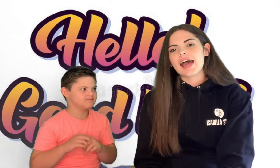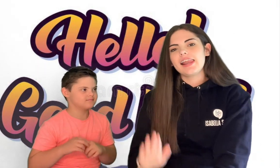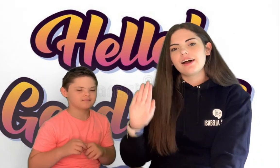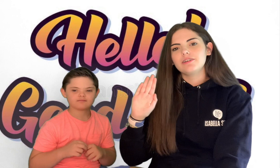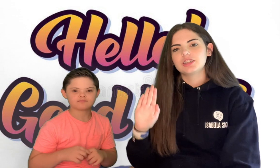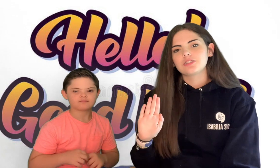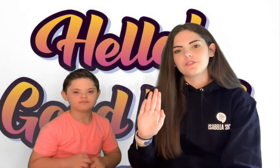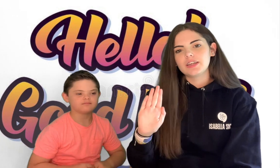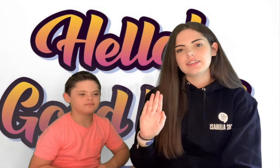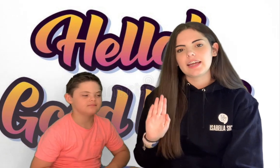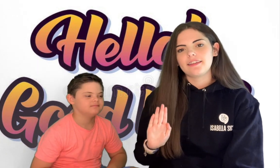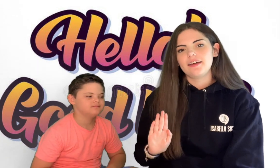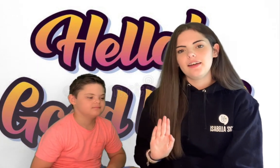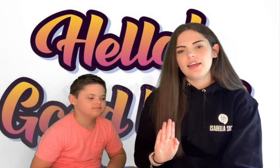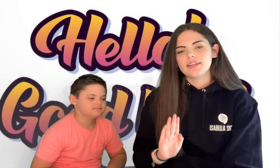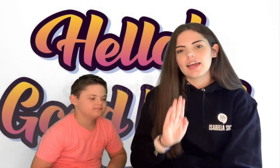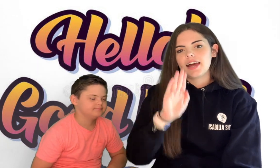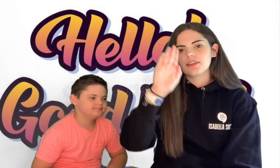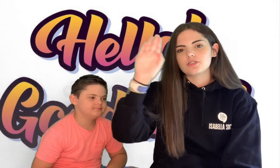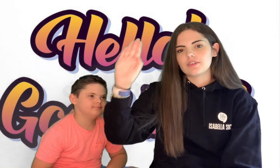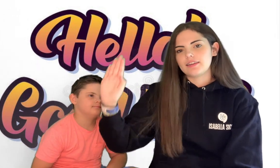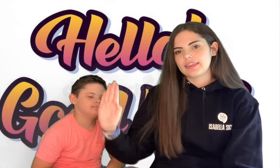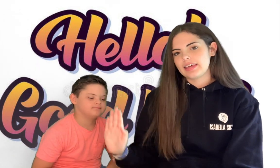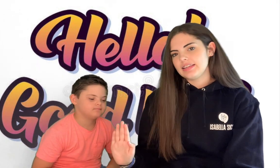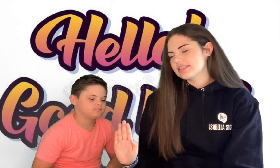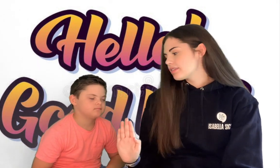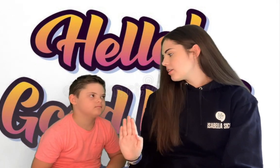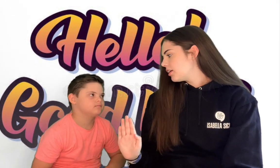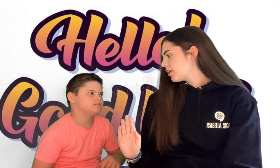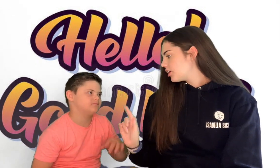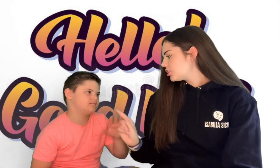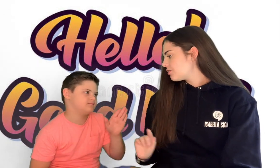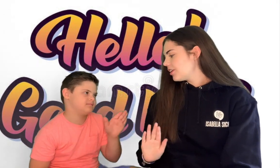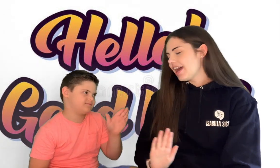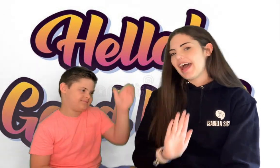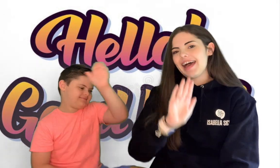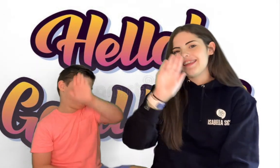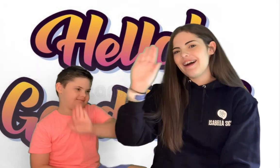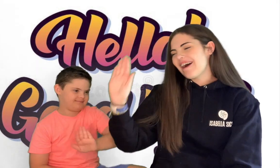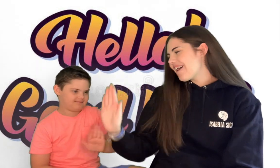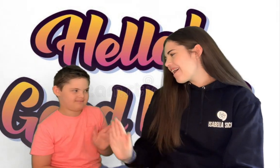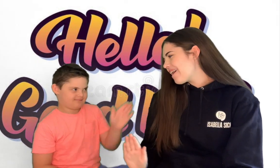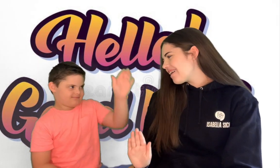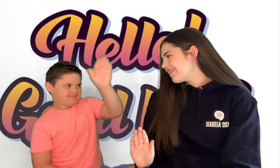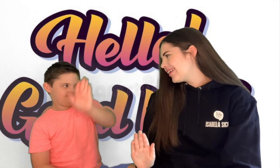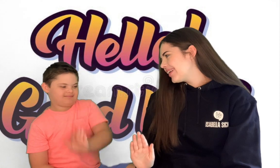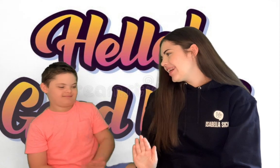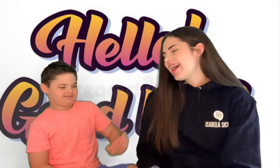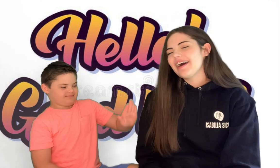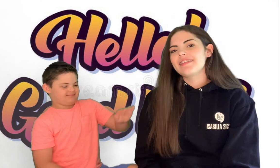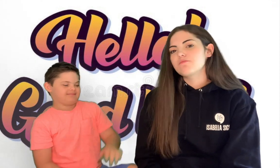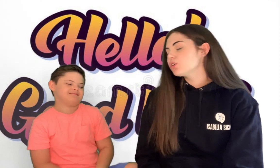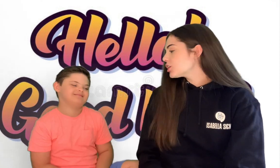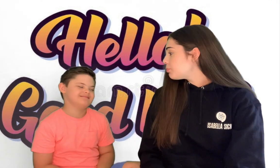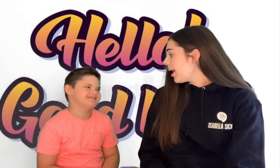hello it's just your fingers together your hand goes around like this can you show one hello and then what's goodbye